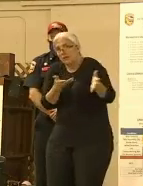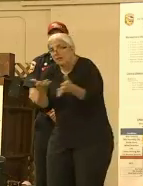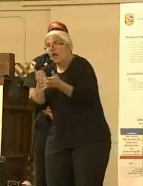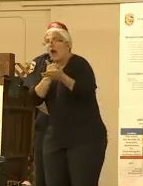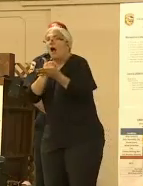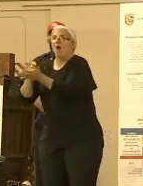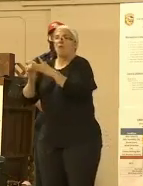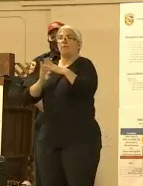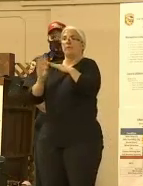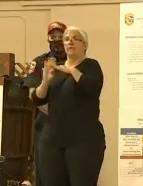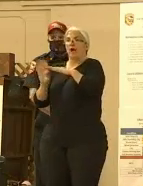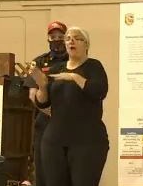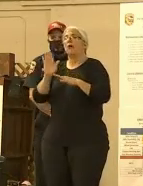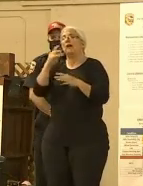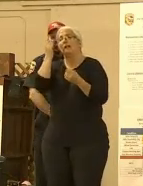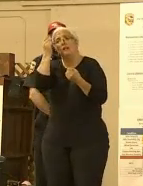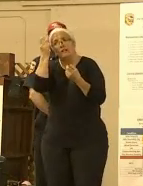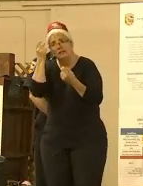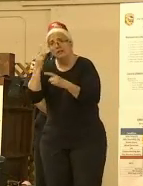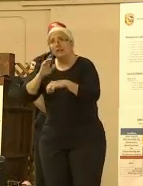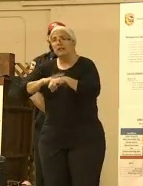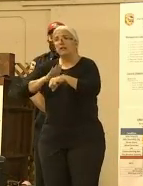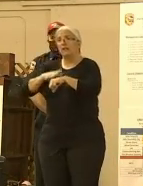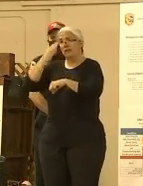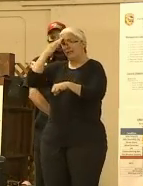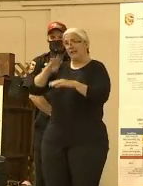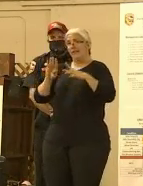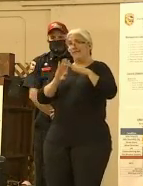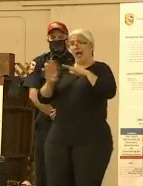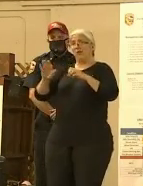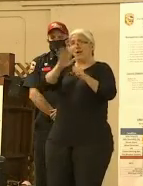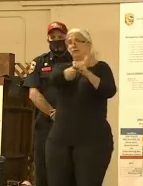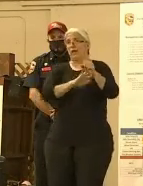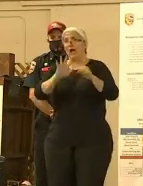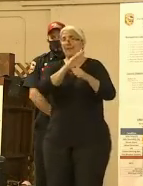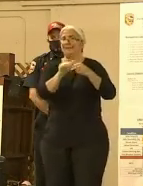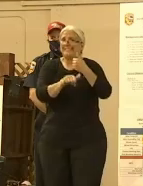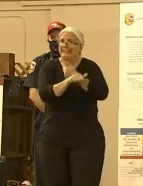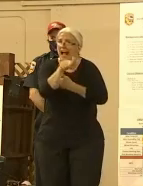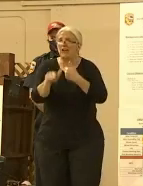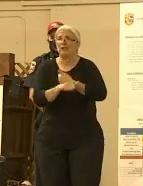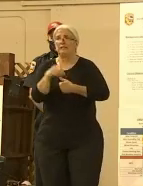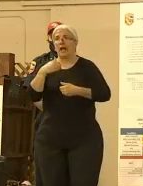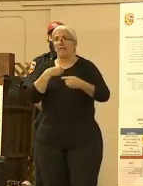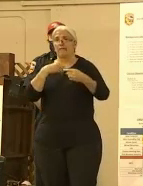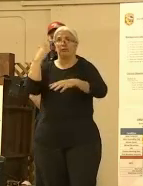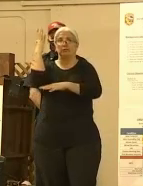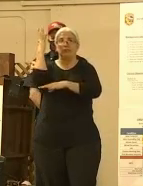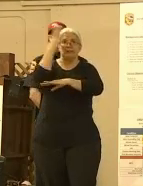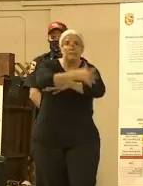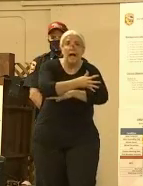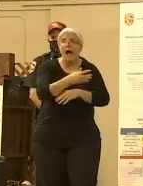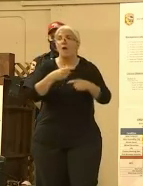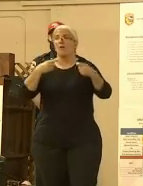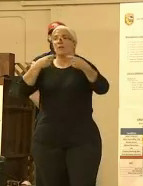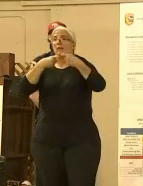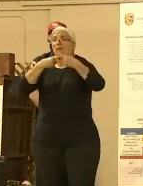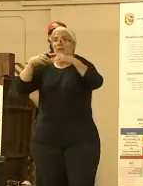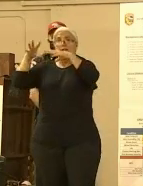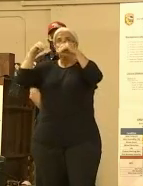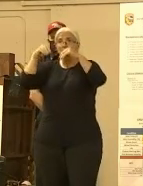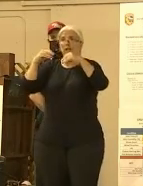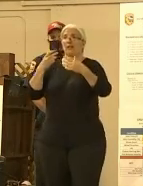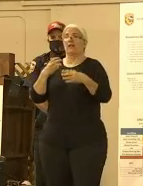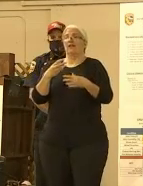are dangerous. We have numerous downed power lines, trees, and other obstacles and barriers in those evacuation zones.